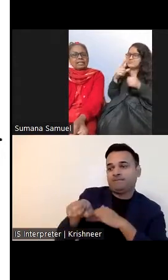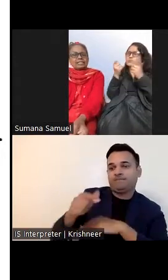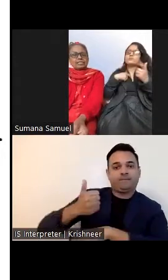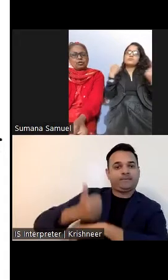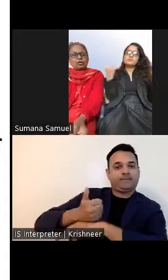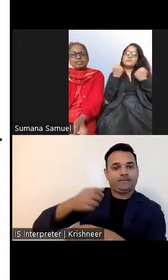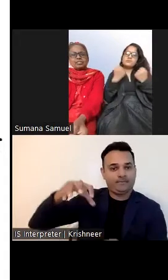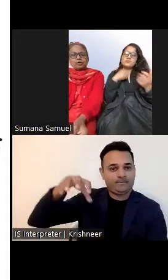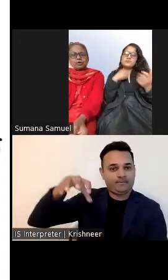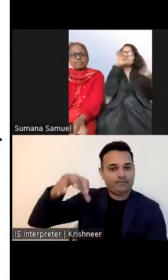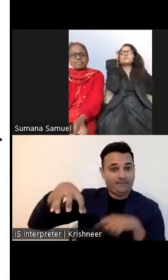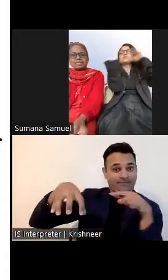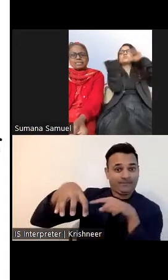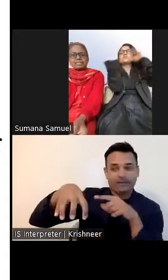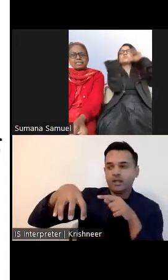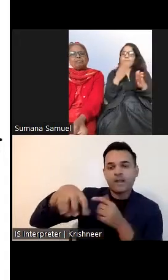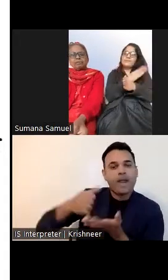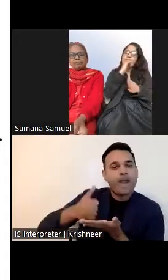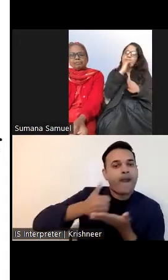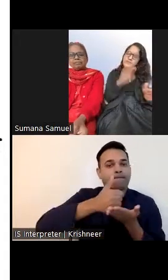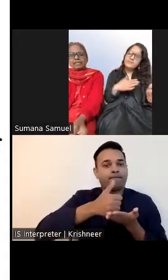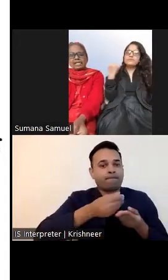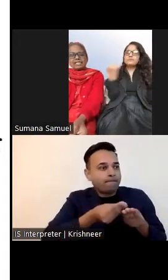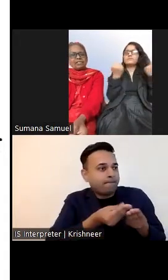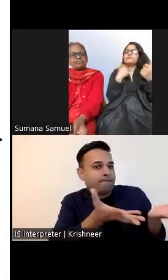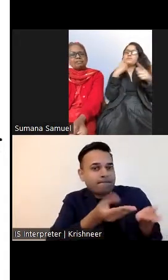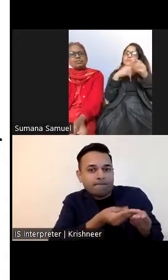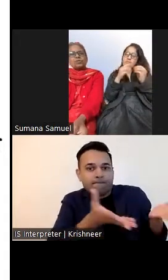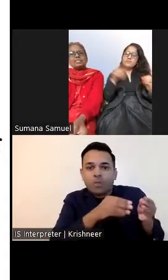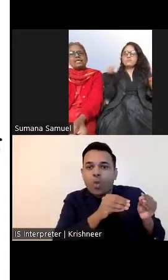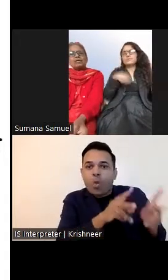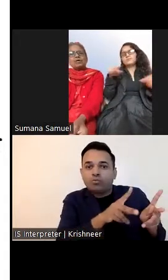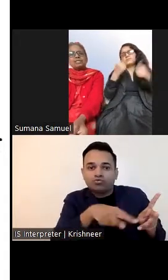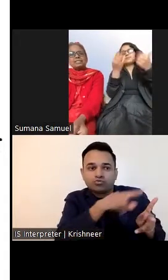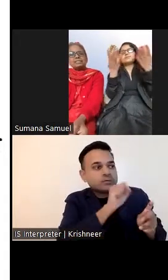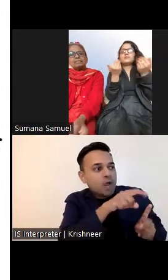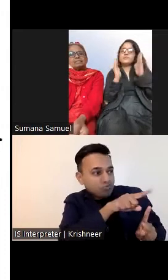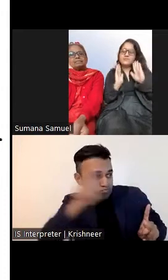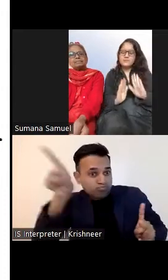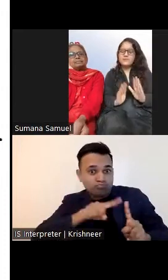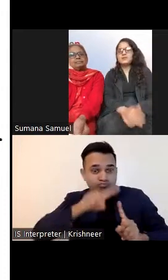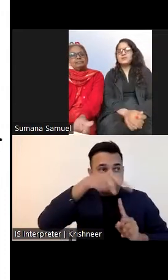attend job workshops and seminars before we graduate from schools and colleges.